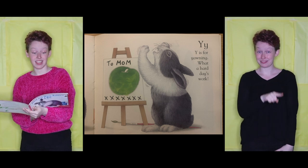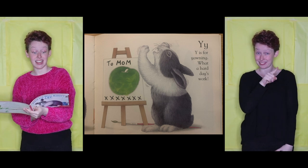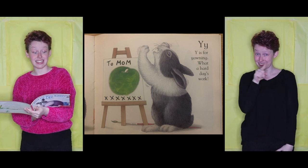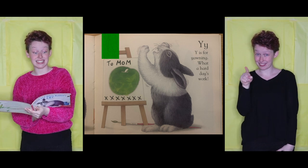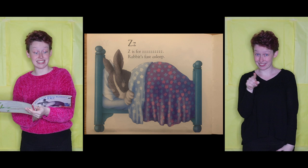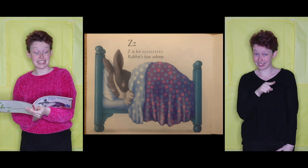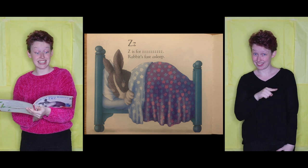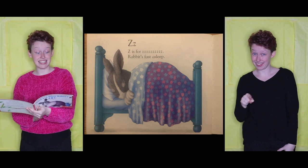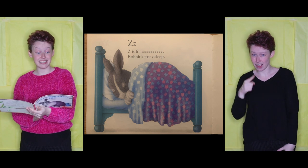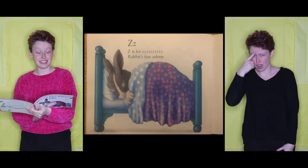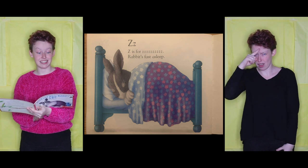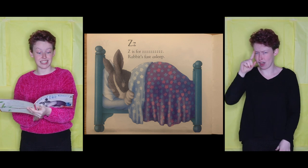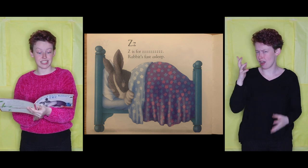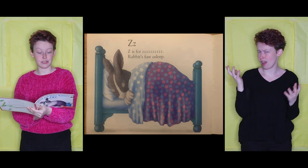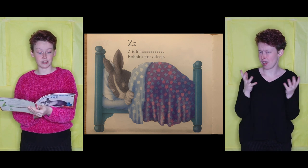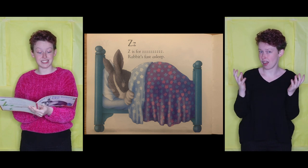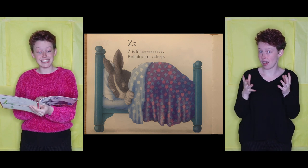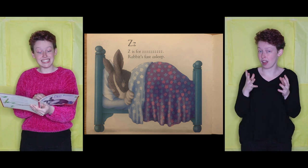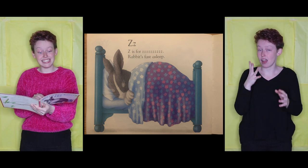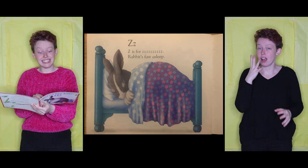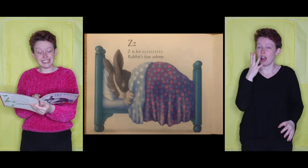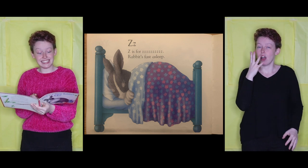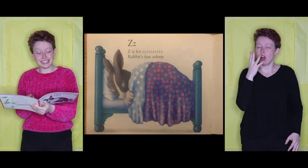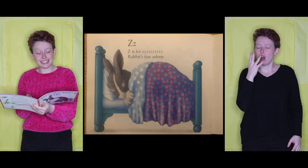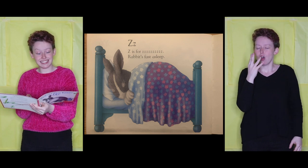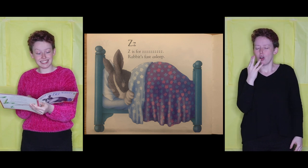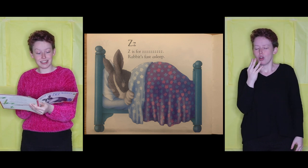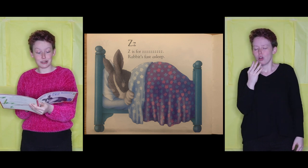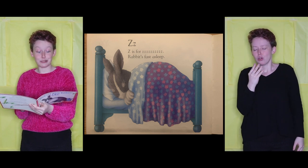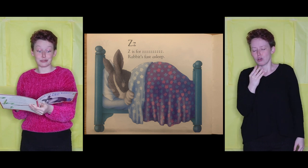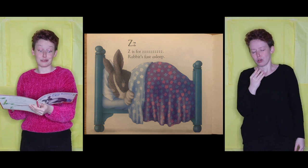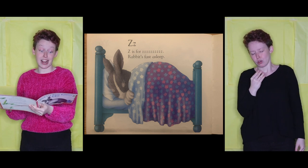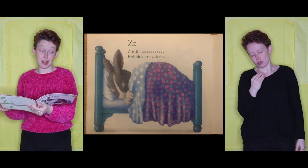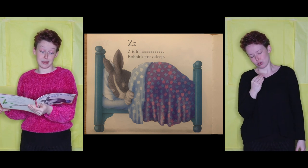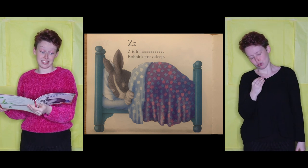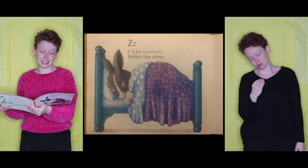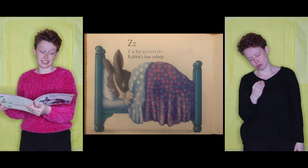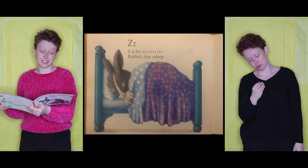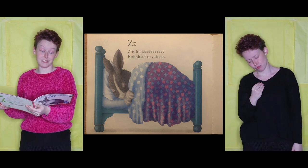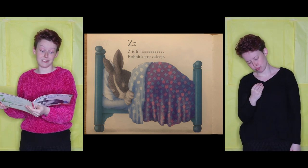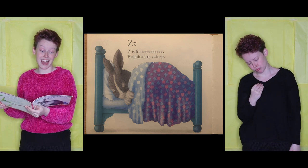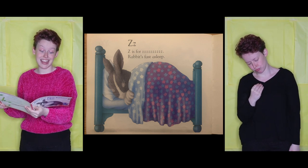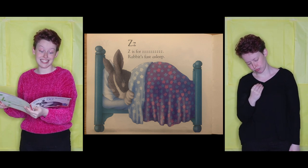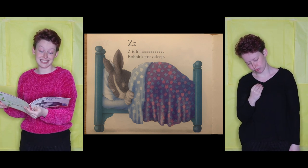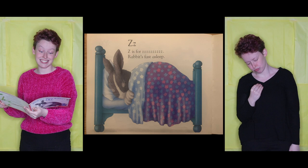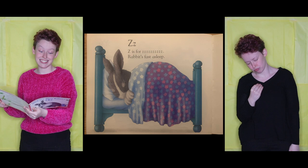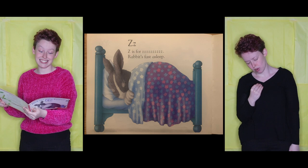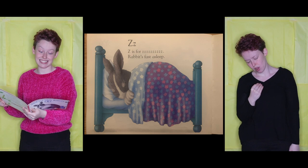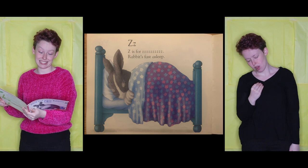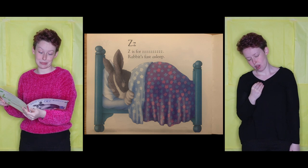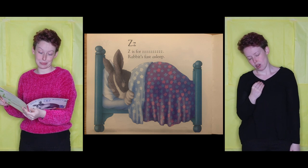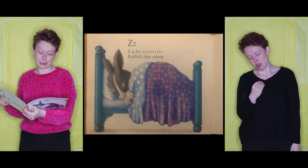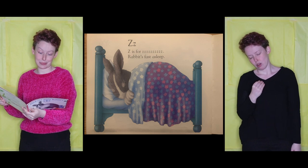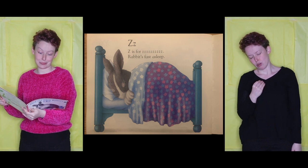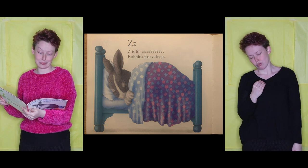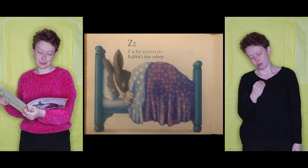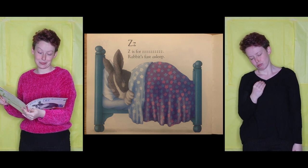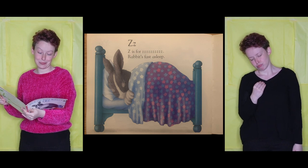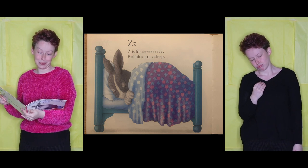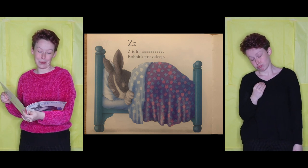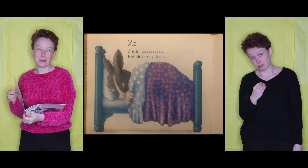Z is for Zee. Rabbit's Fast Asleep.